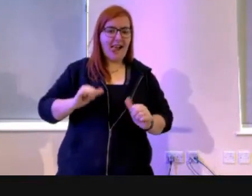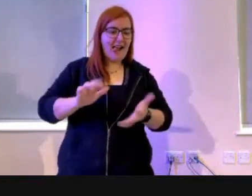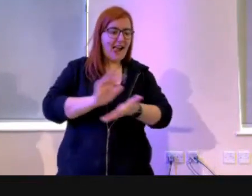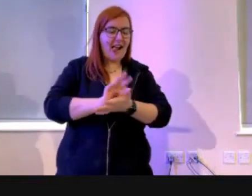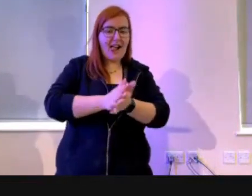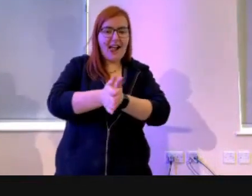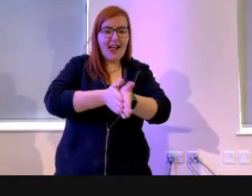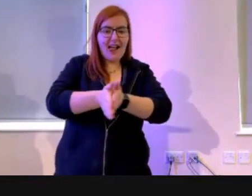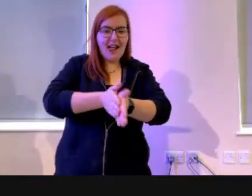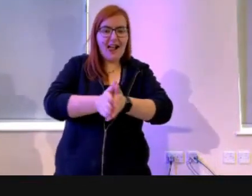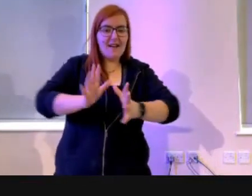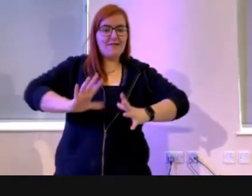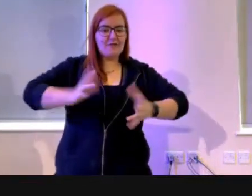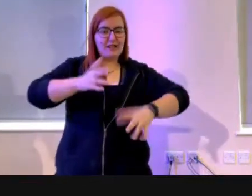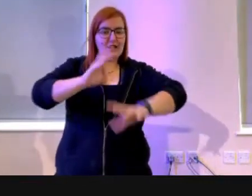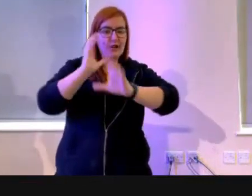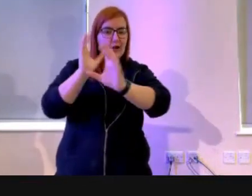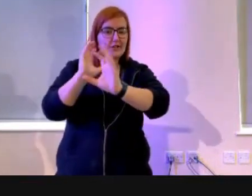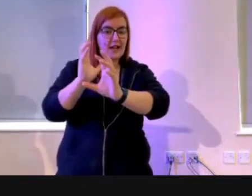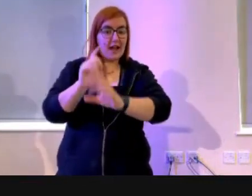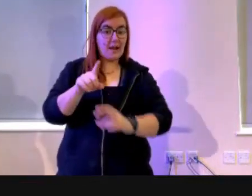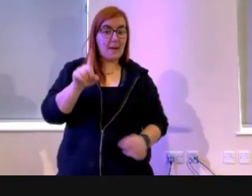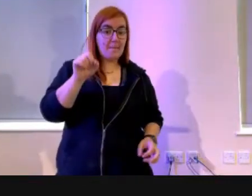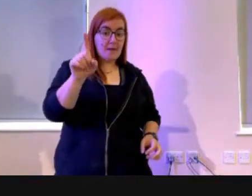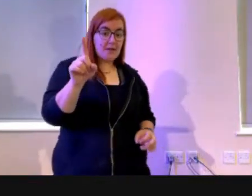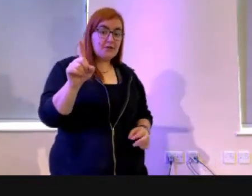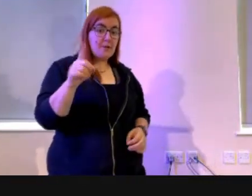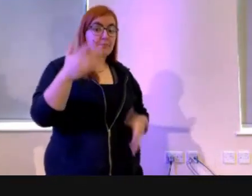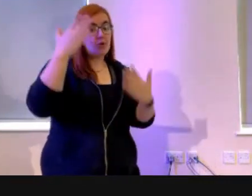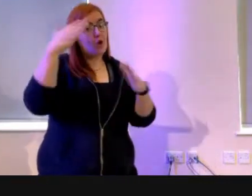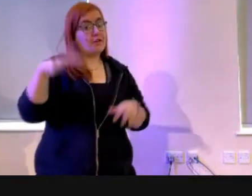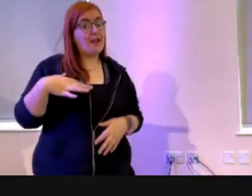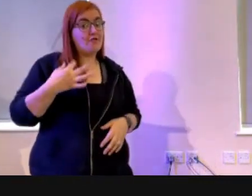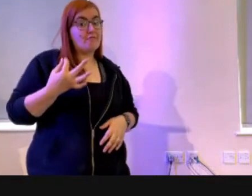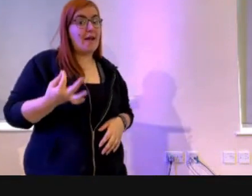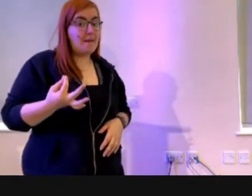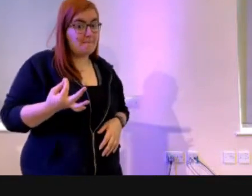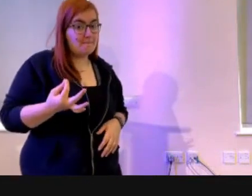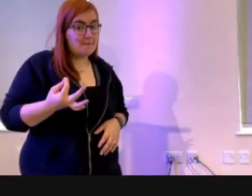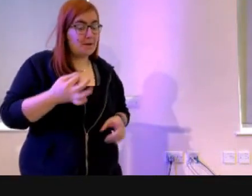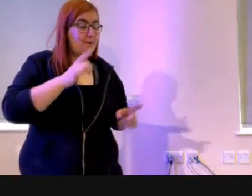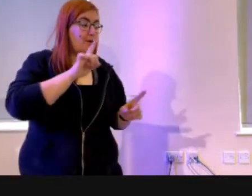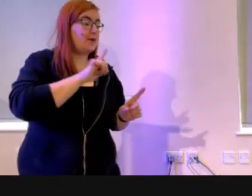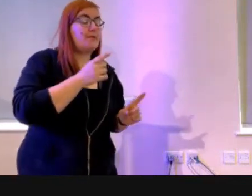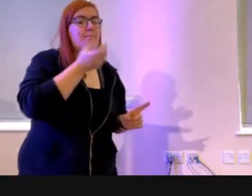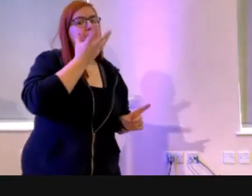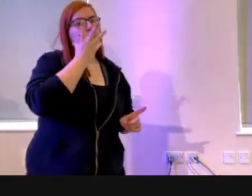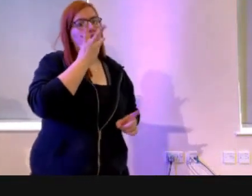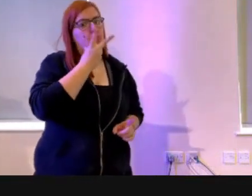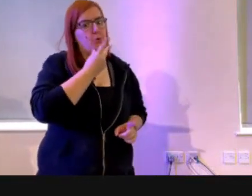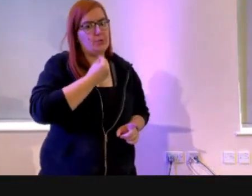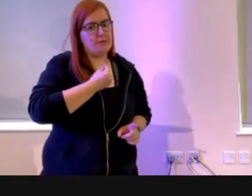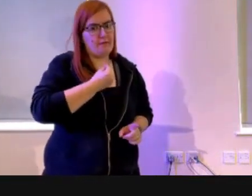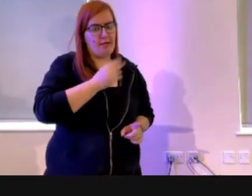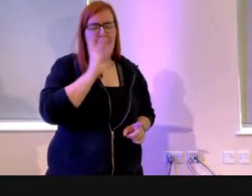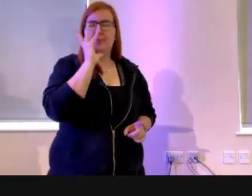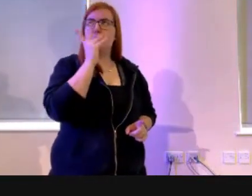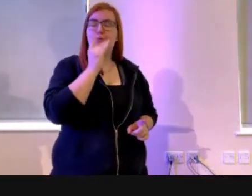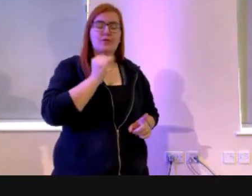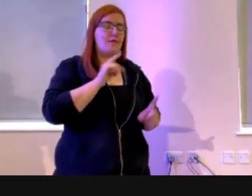get this free cocktail, but the very attractive holiday rep was going to take me and buy this cocktail. So we went to the bar and she ordered the